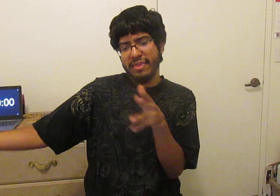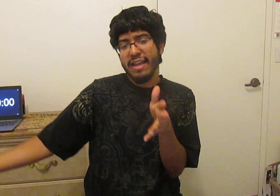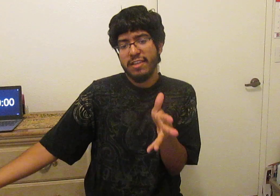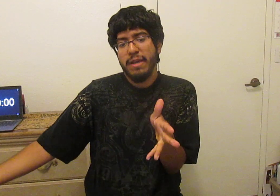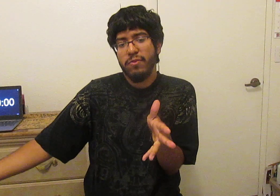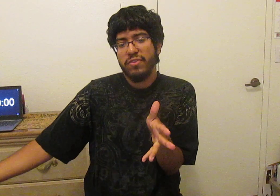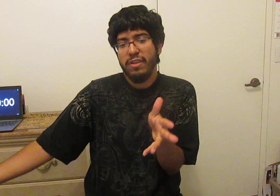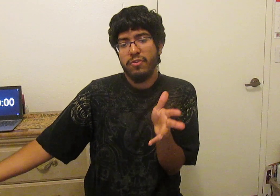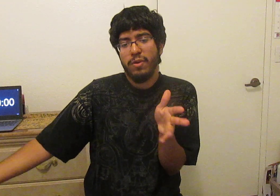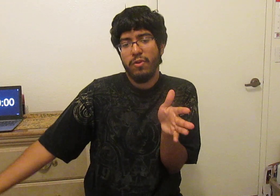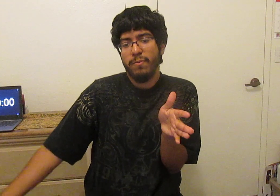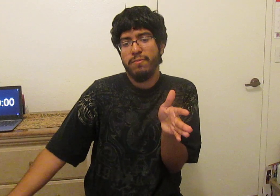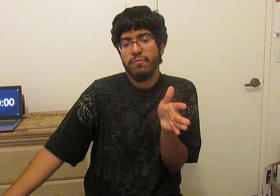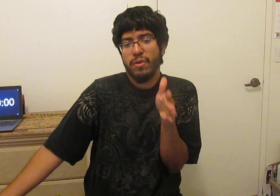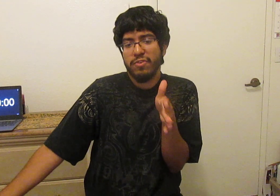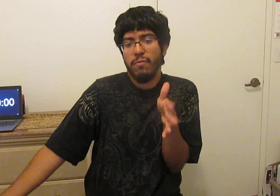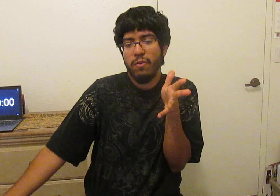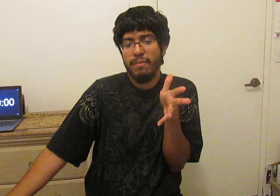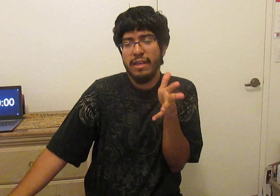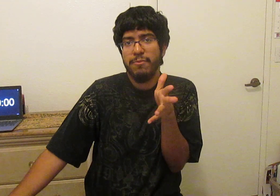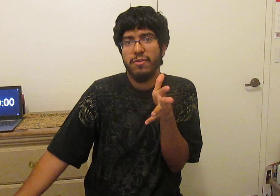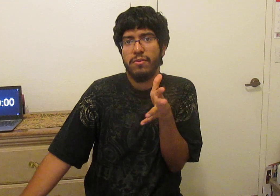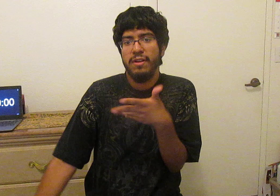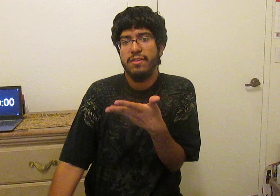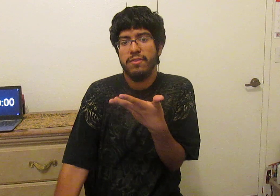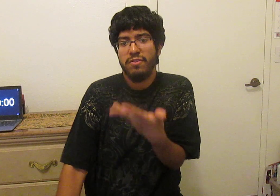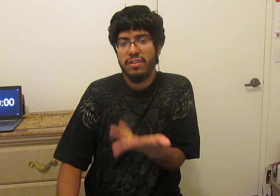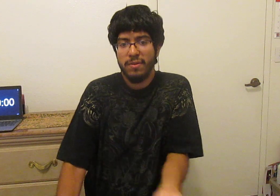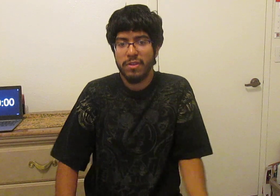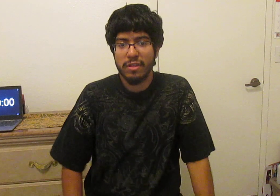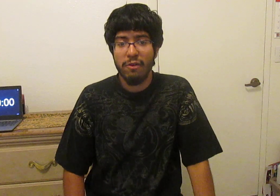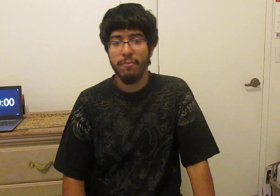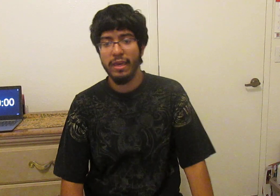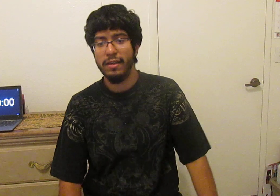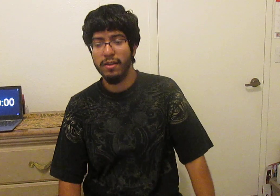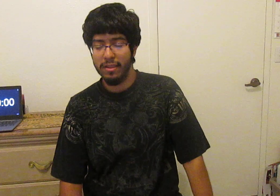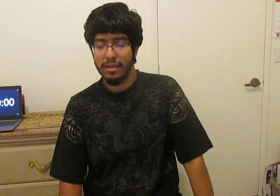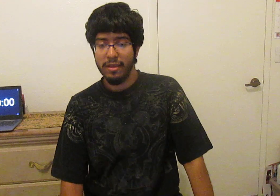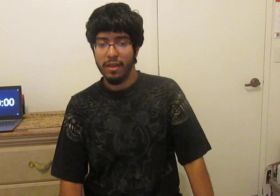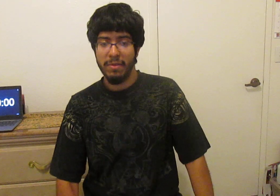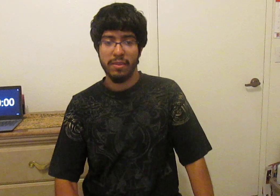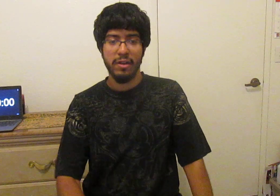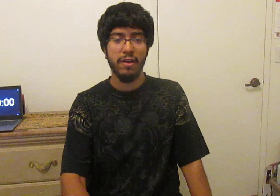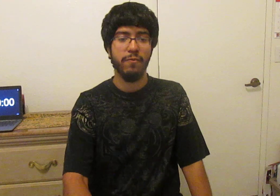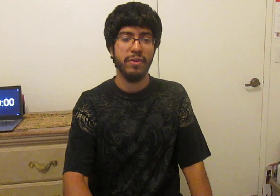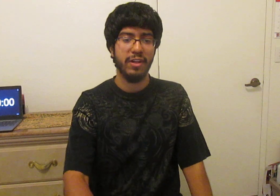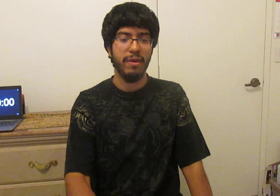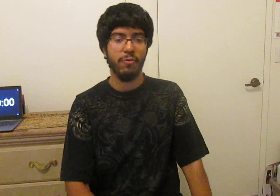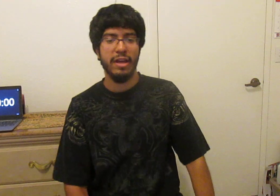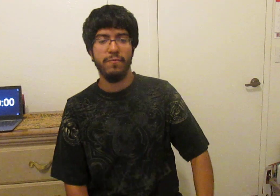that time I don't see a trouble troublesome old man episode 13 subtitle I will make I'll make the video of which anime I'll react to